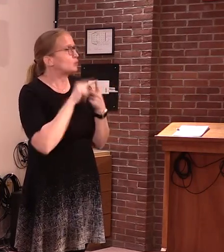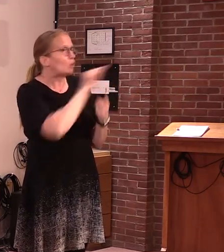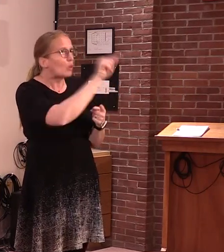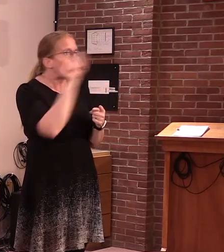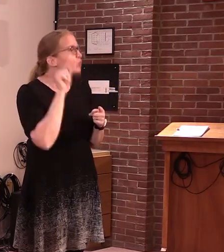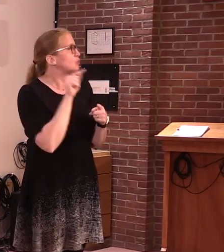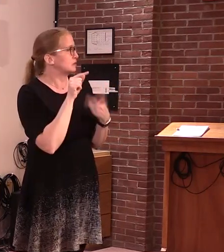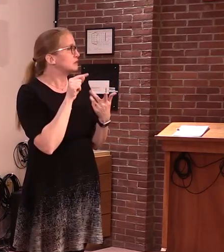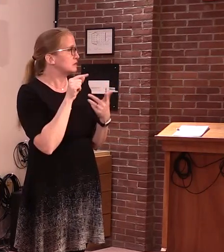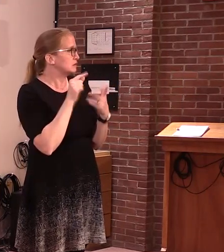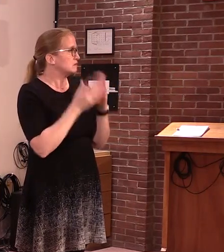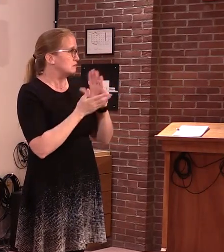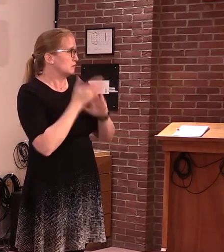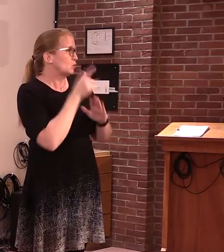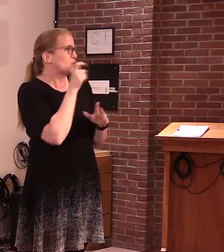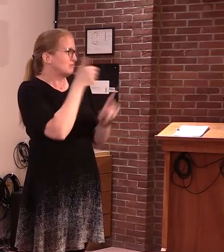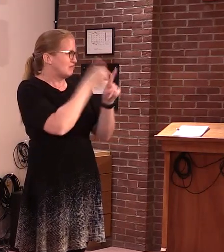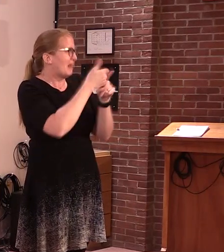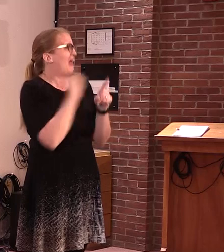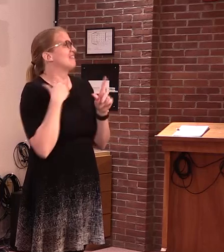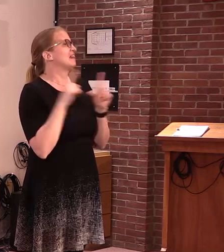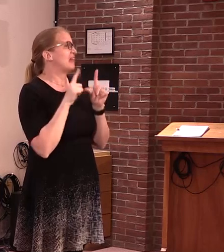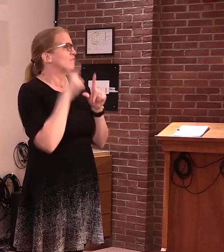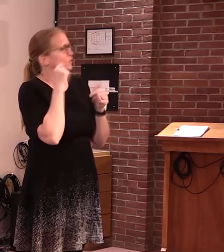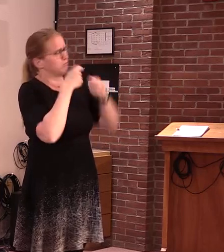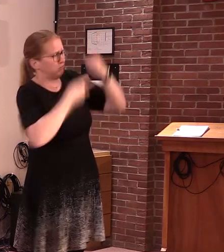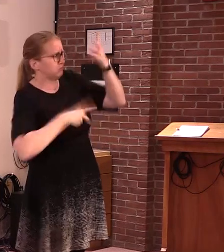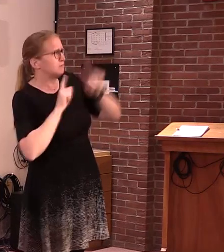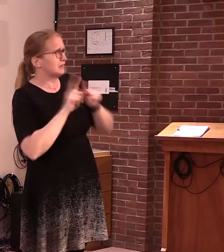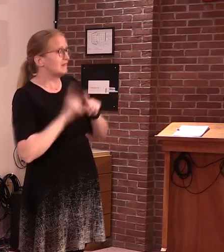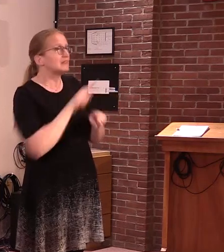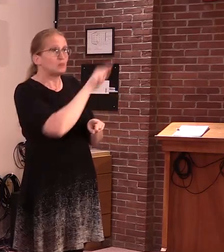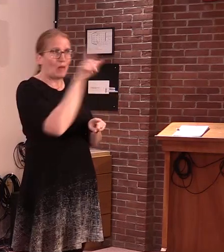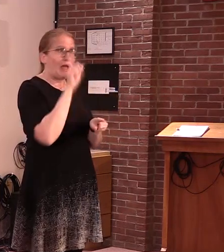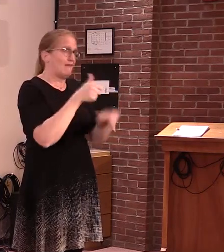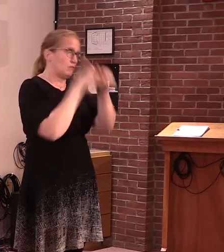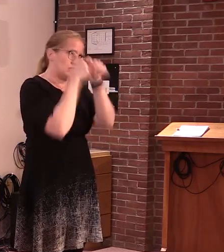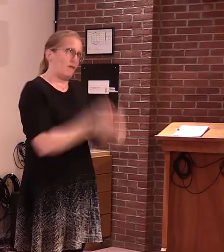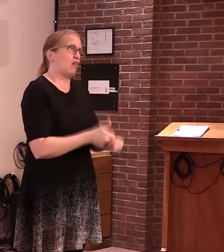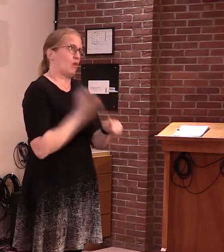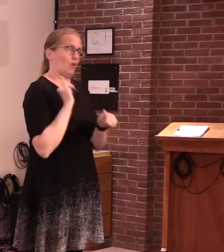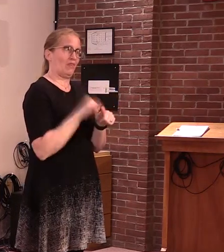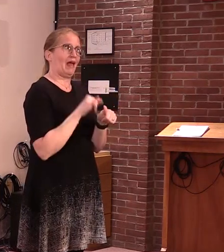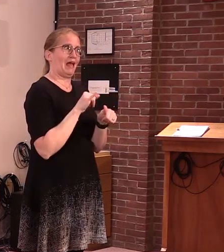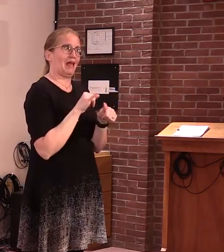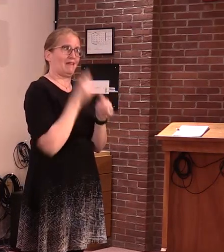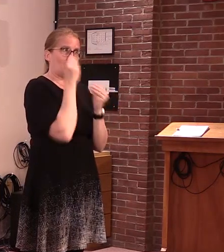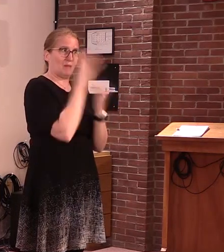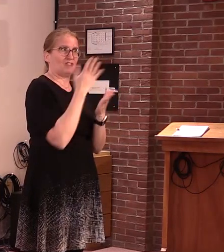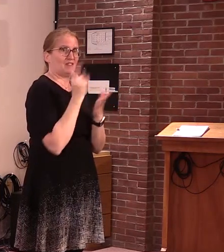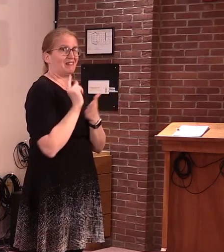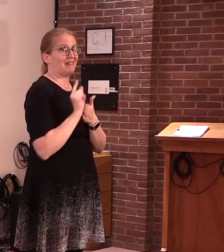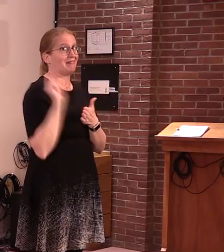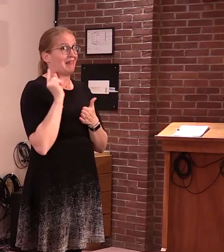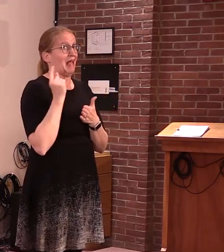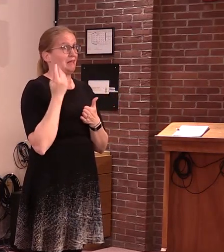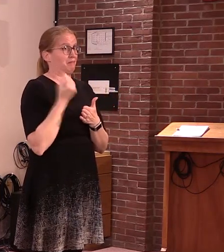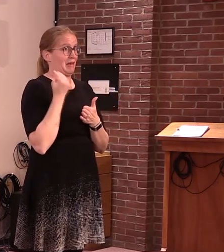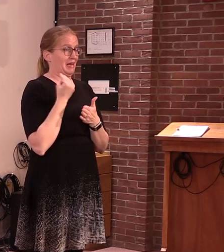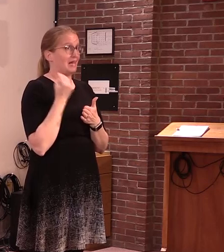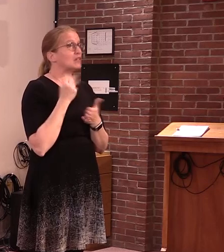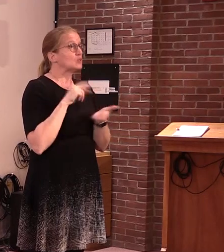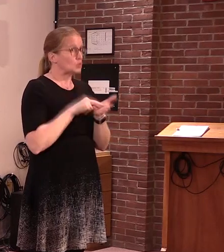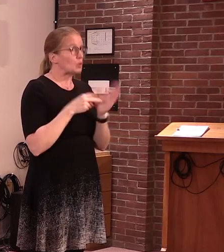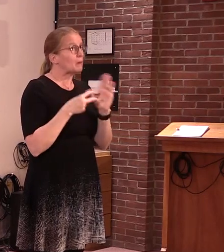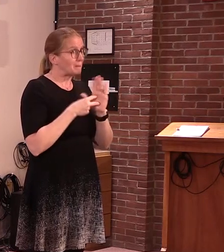that they must adhere to the guidance published last Monday, and actually making many of those practices closed